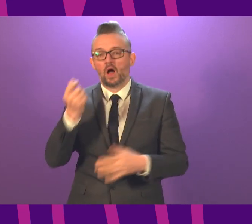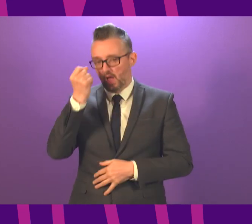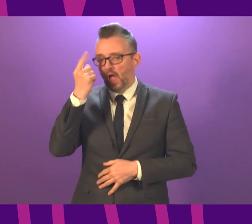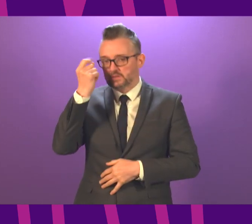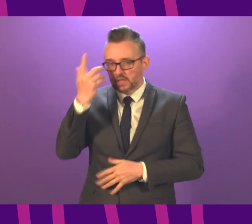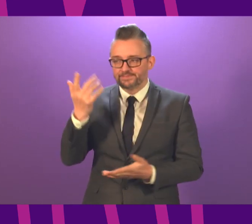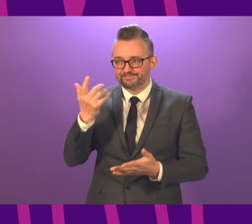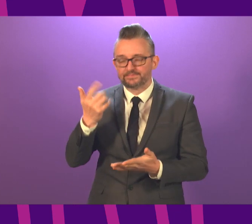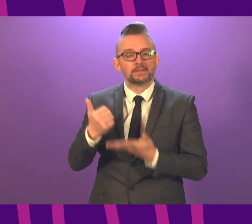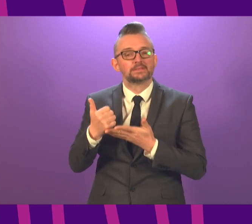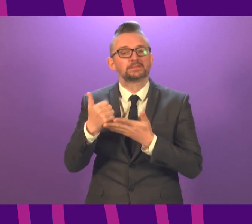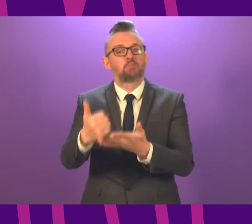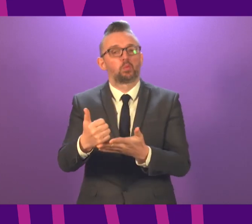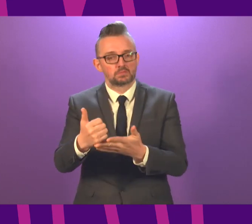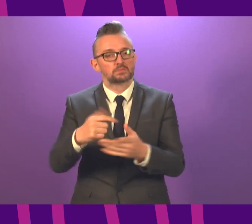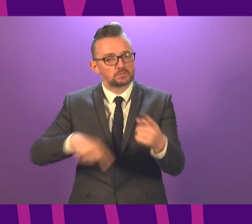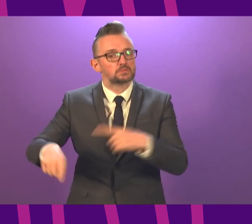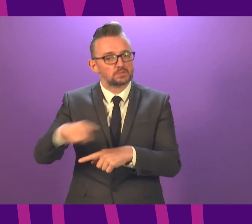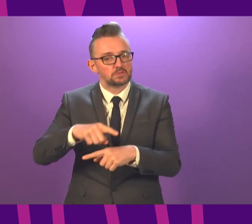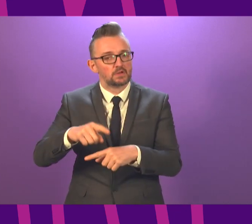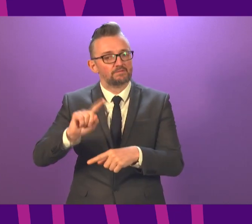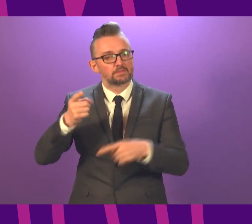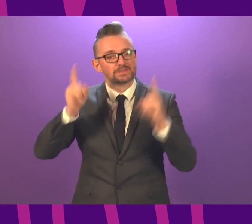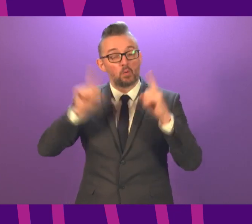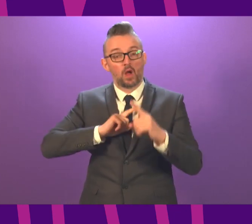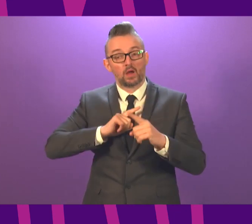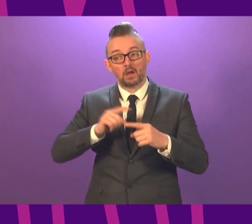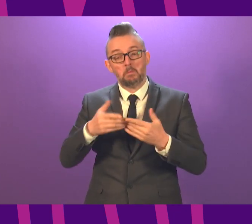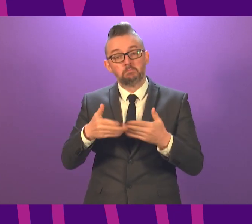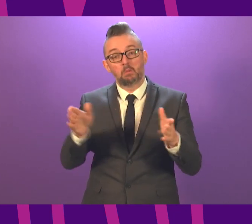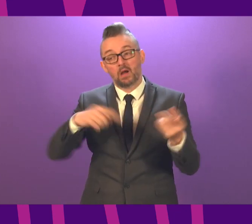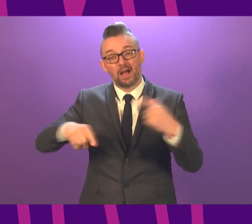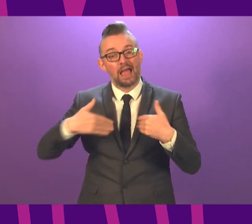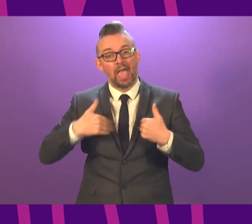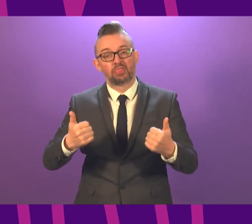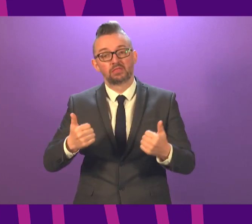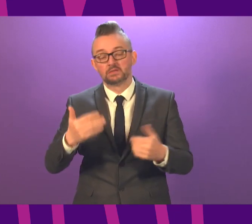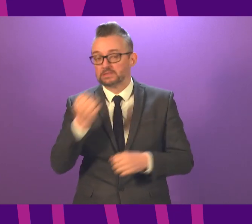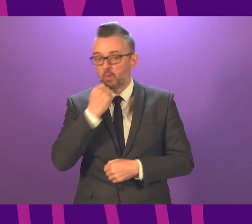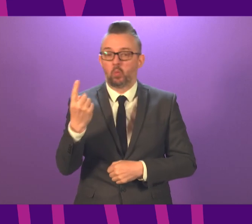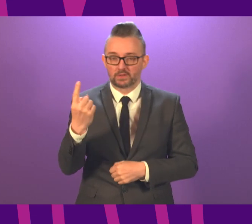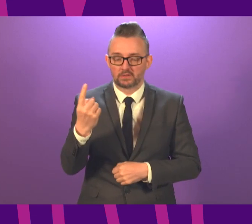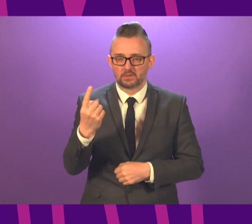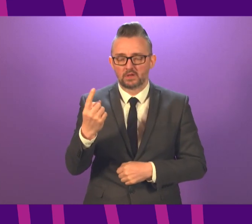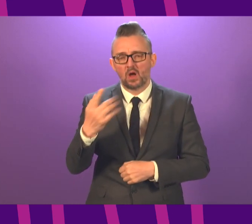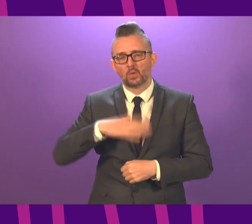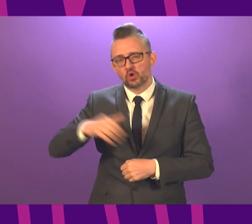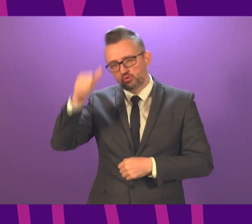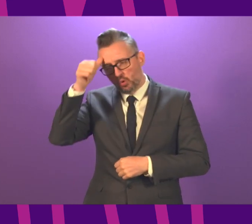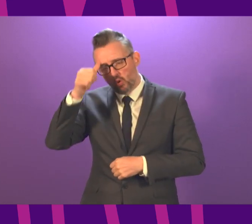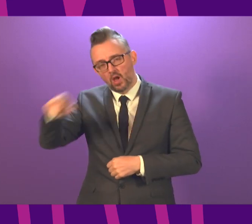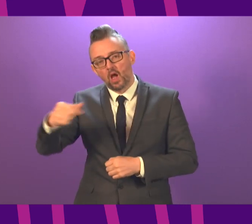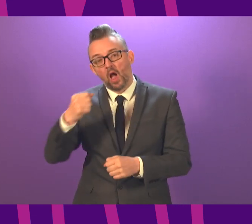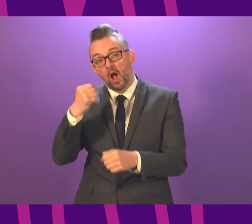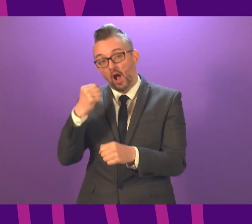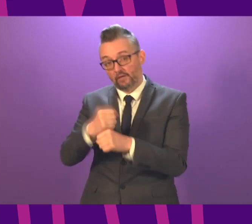measures that the First Minister has announced today because public health has to come first. But can I ask what work is going on by the Government